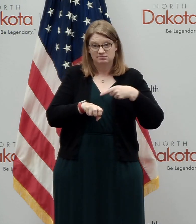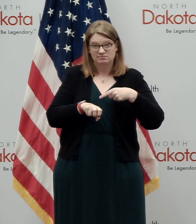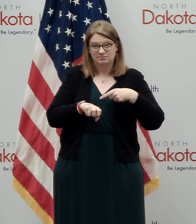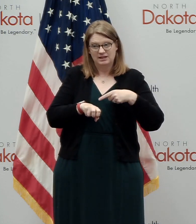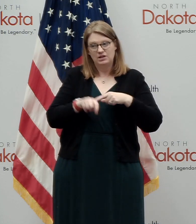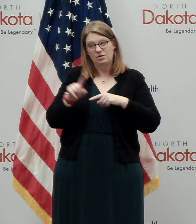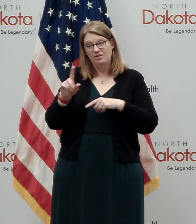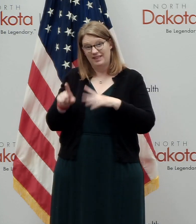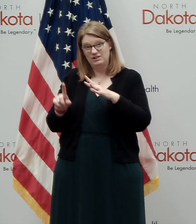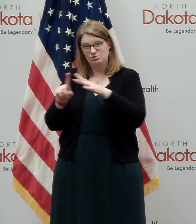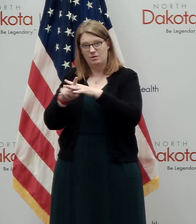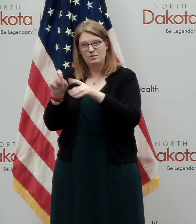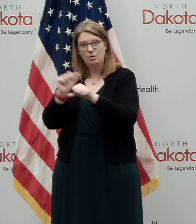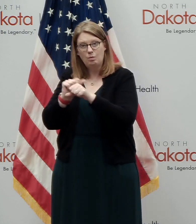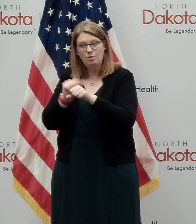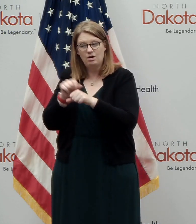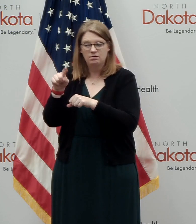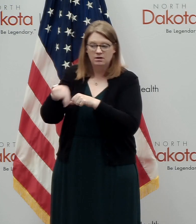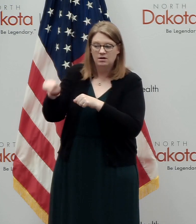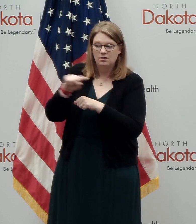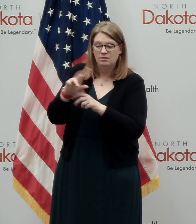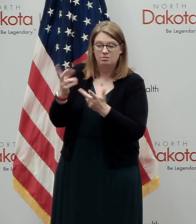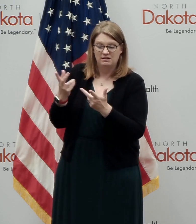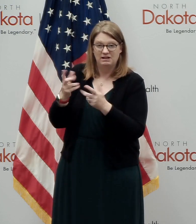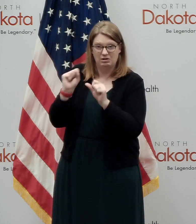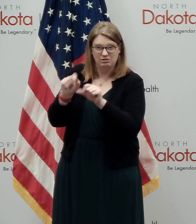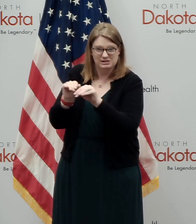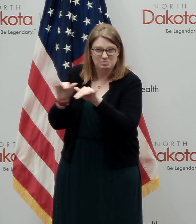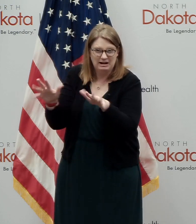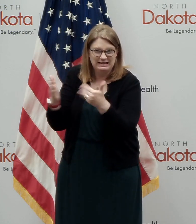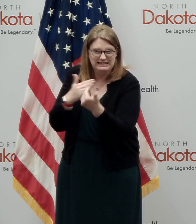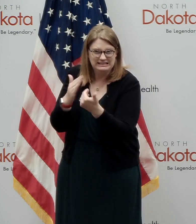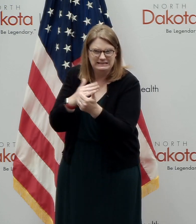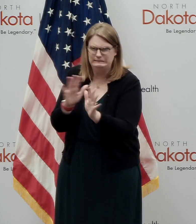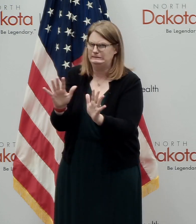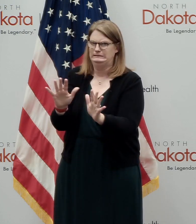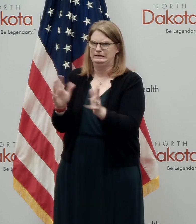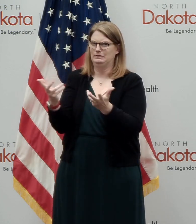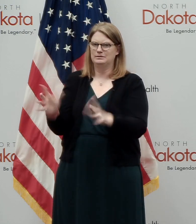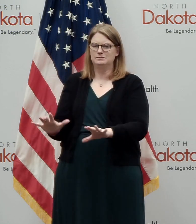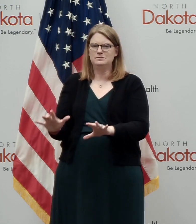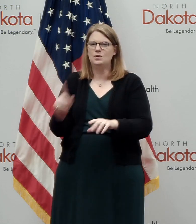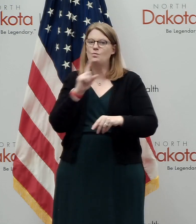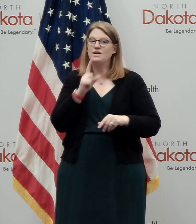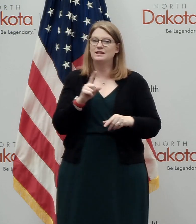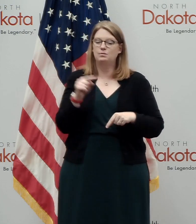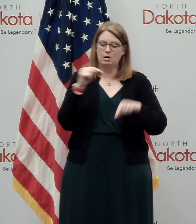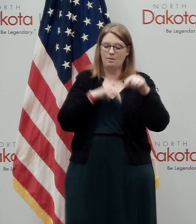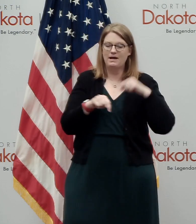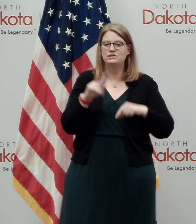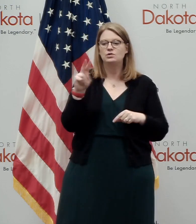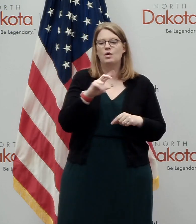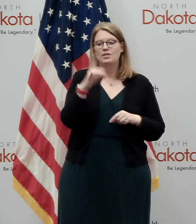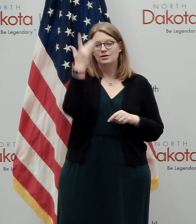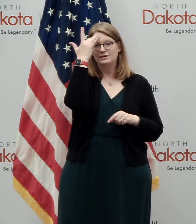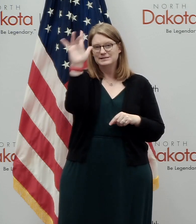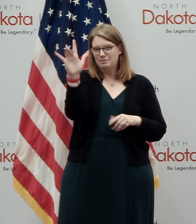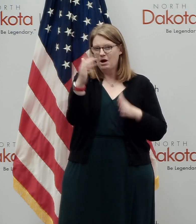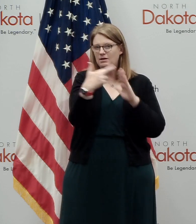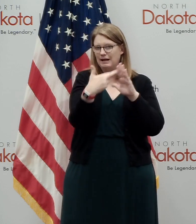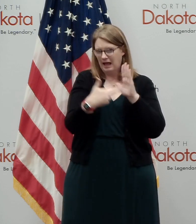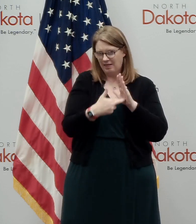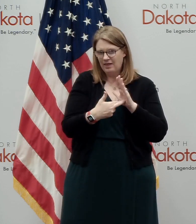go to work, they're going to work with our most vulnerable. And so again, we want to get back, talk about the North Dakota SMART guidelines that we always do,